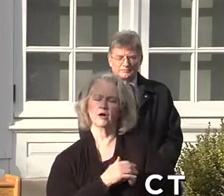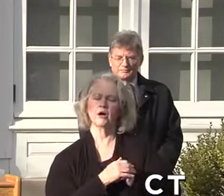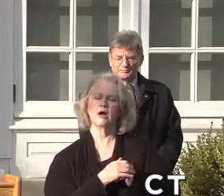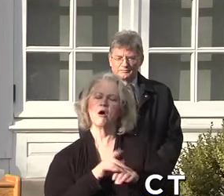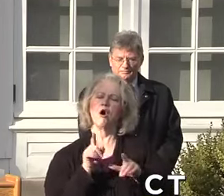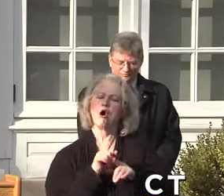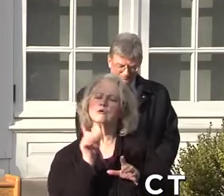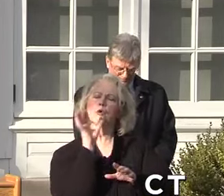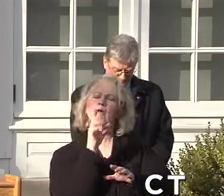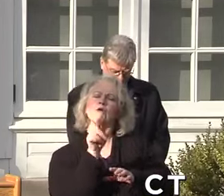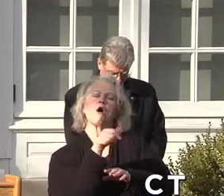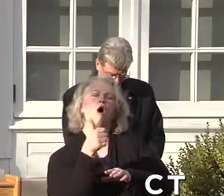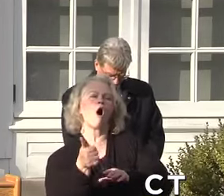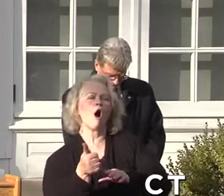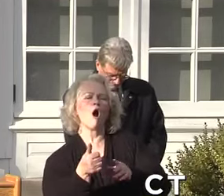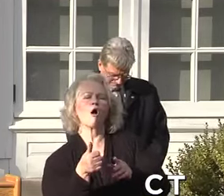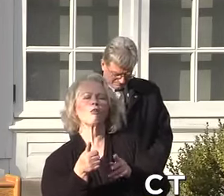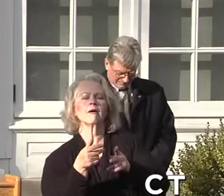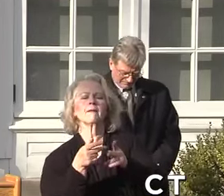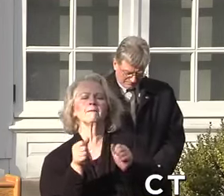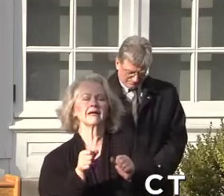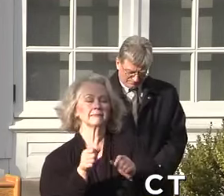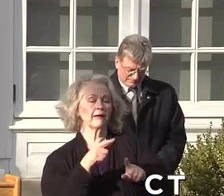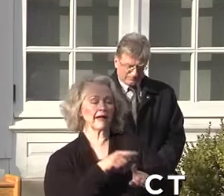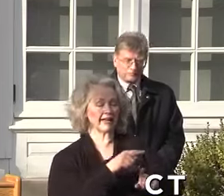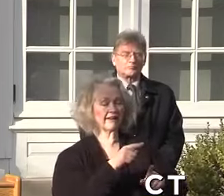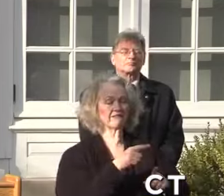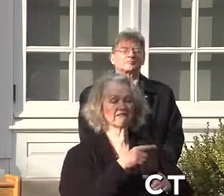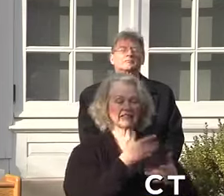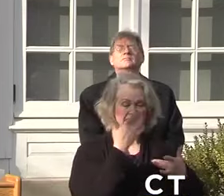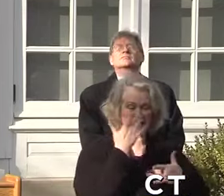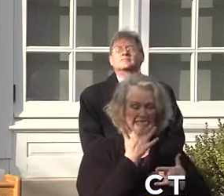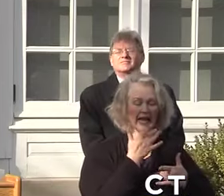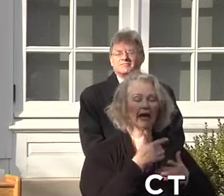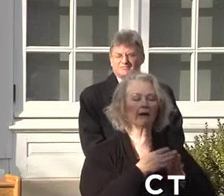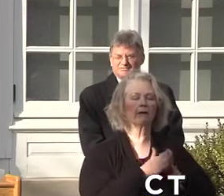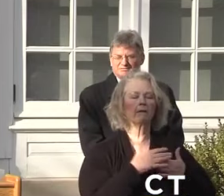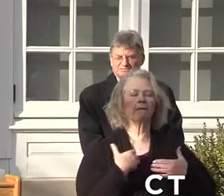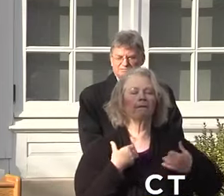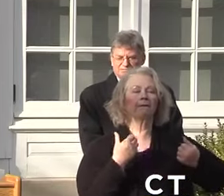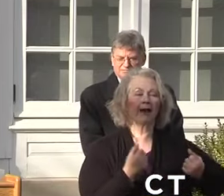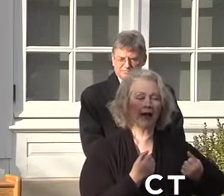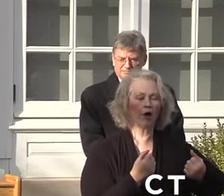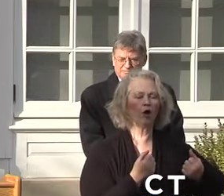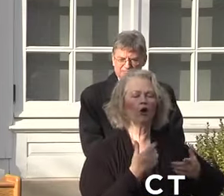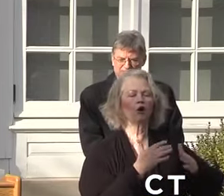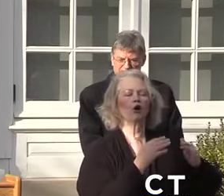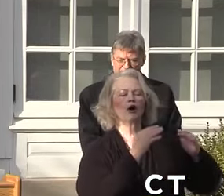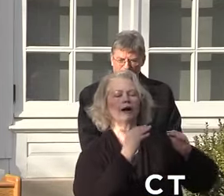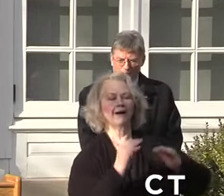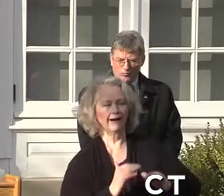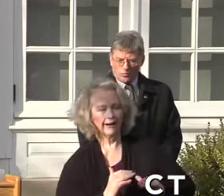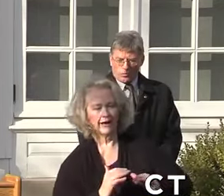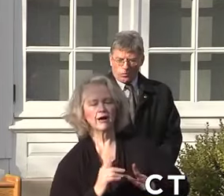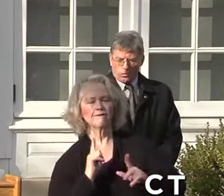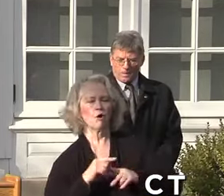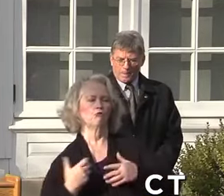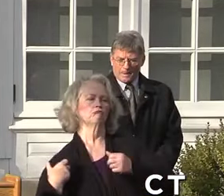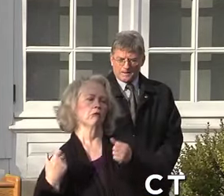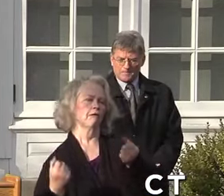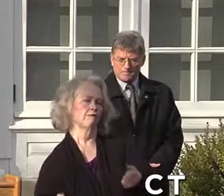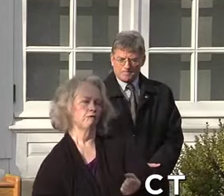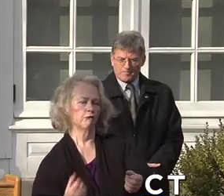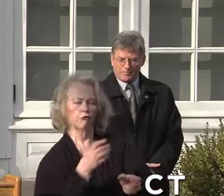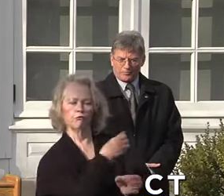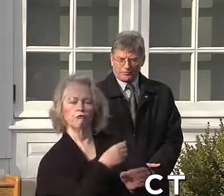alternate sites for step down capacity for people who are diagnosed who have to be hospitalized but then need to go somewhere to recover that